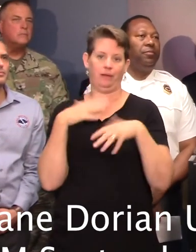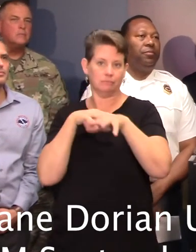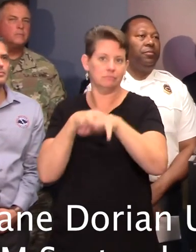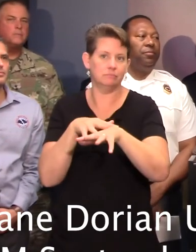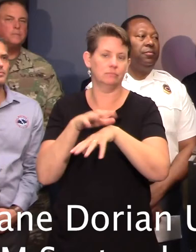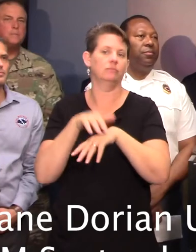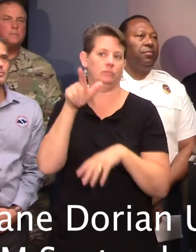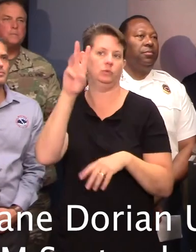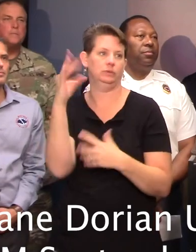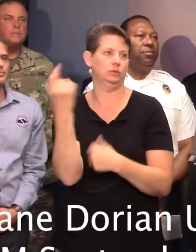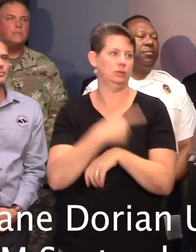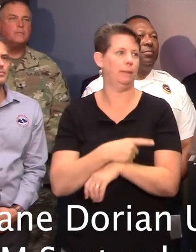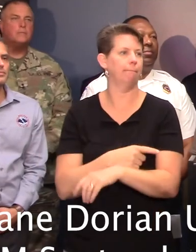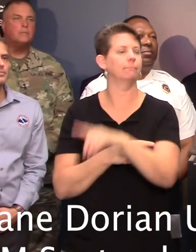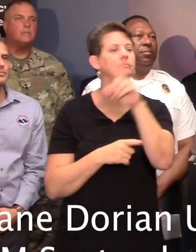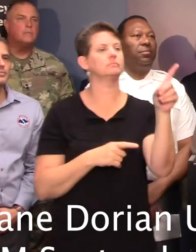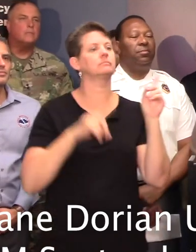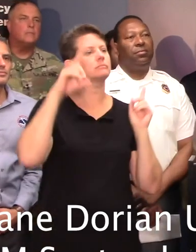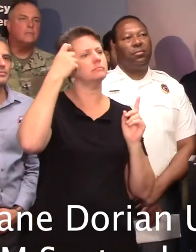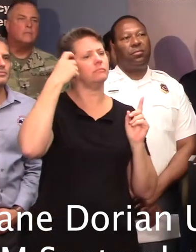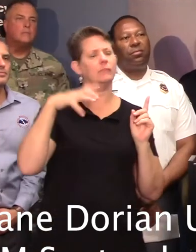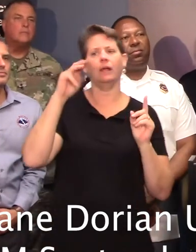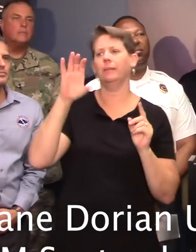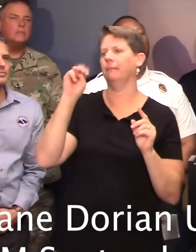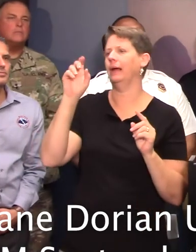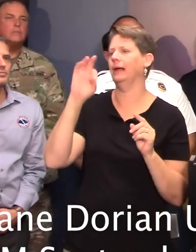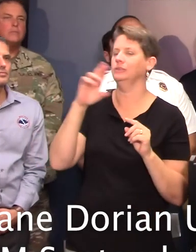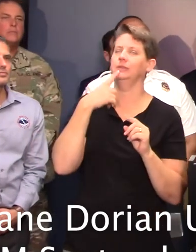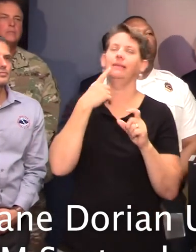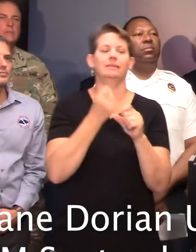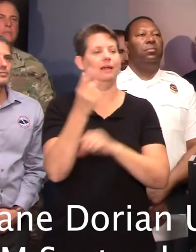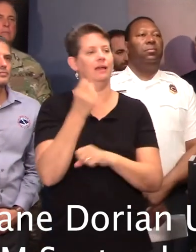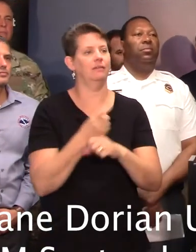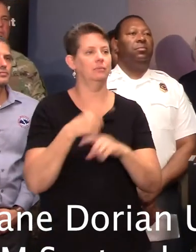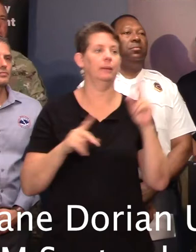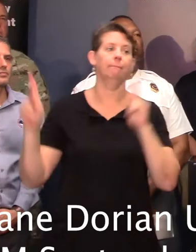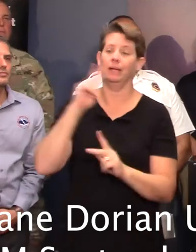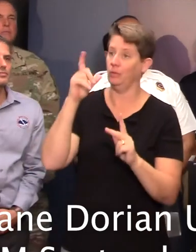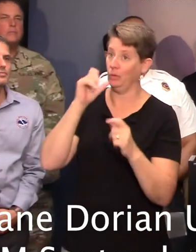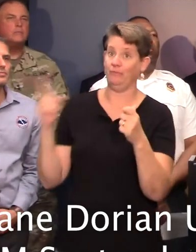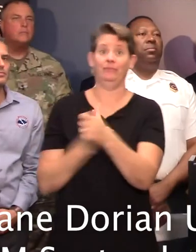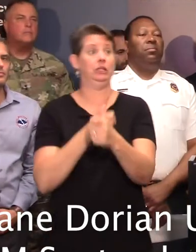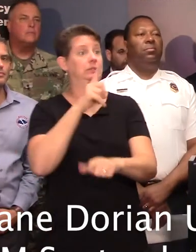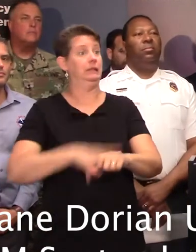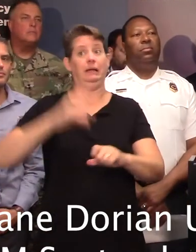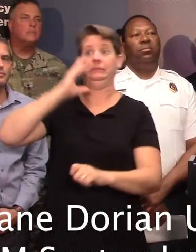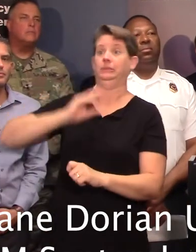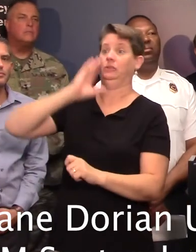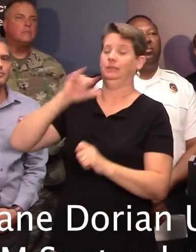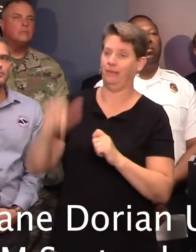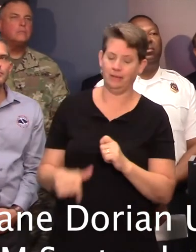today. Governor McMaster, I know you say this every year, but for people that may be experiencing this for the first time, can you please